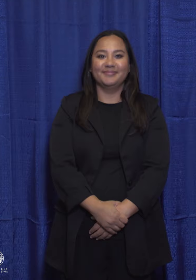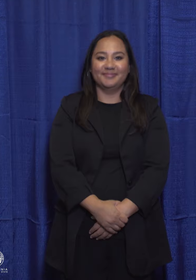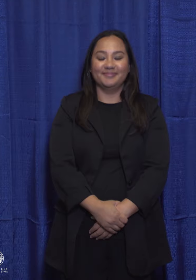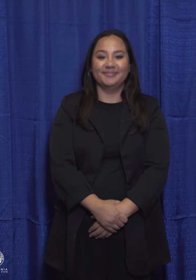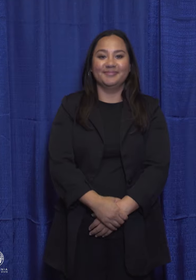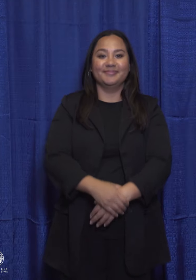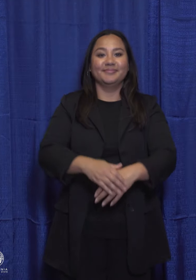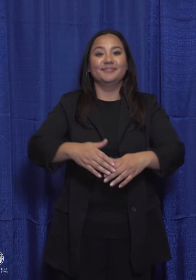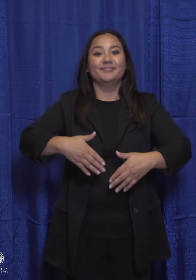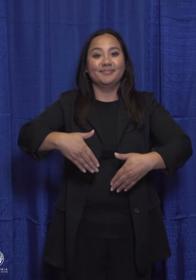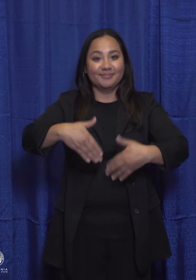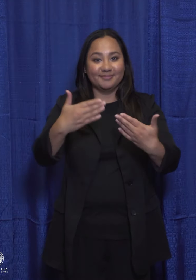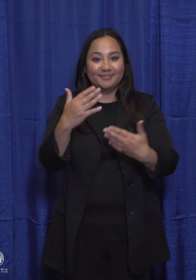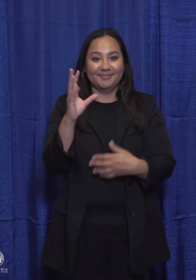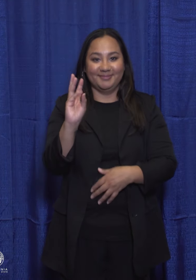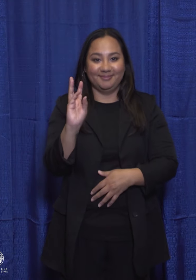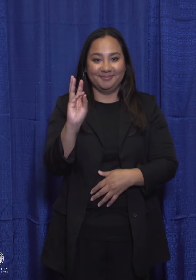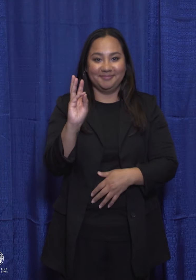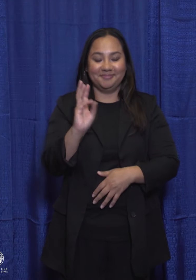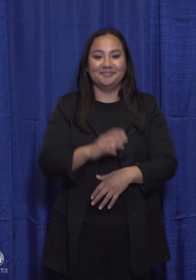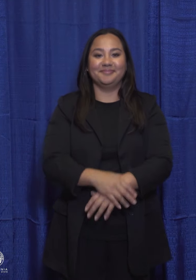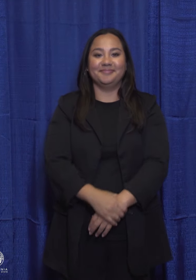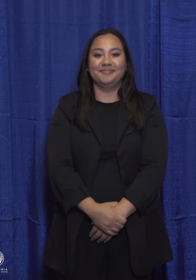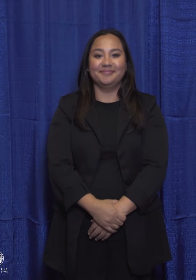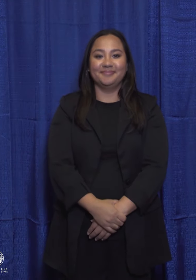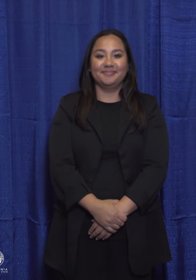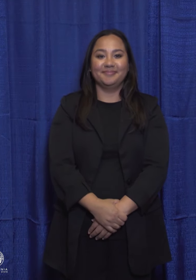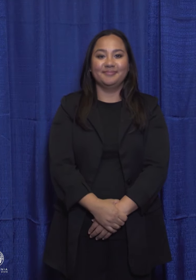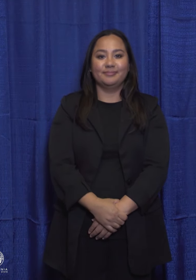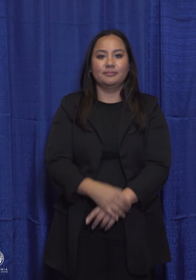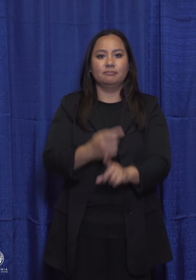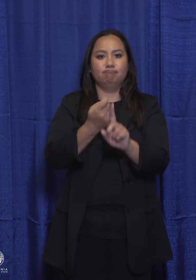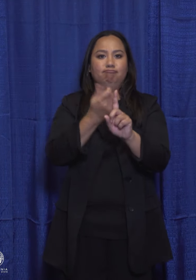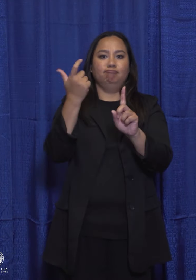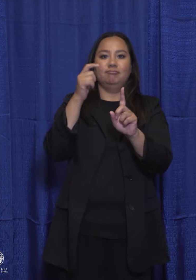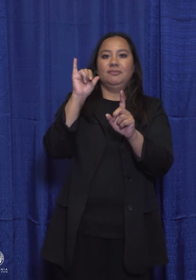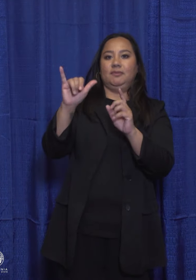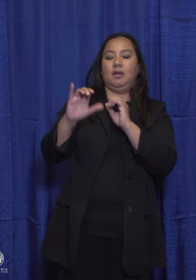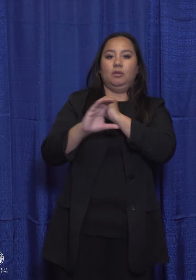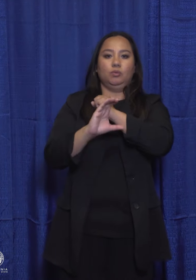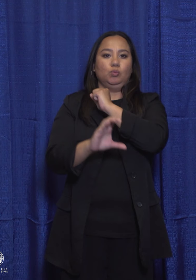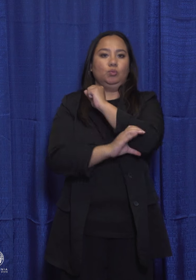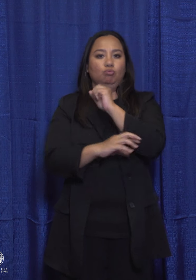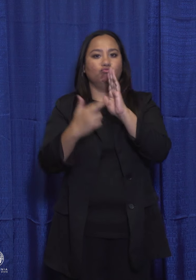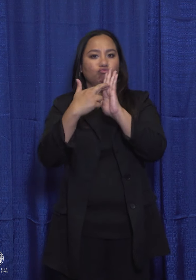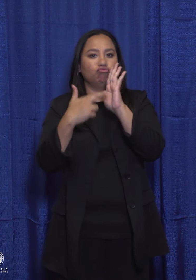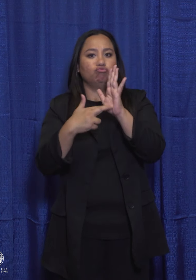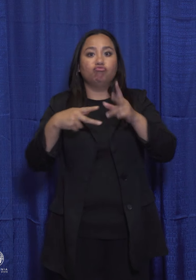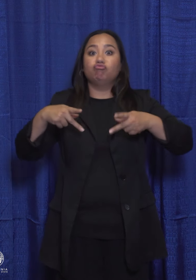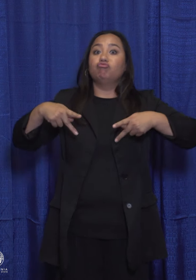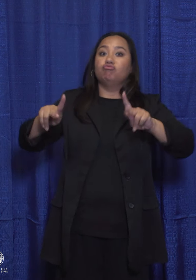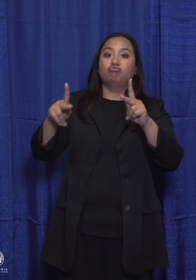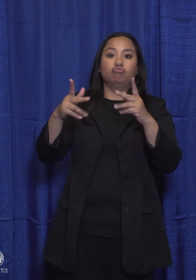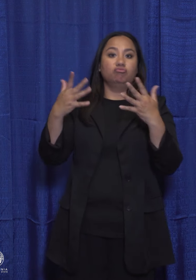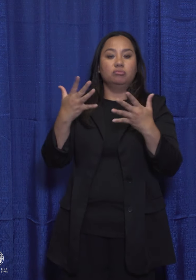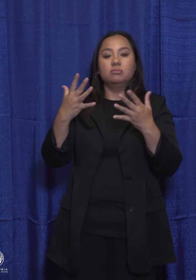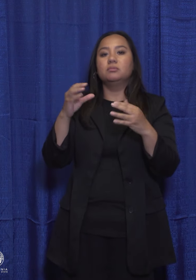Proposition 6. Eliminates Constitutional Provision Allowing Involuntary